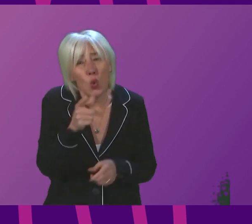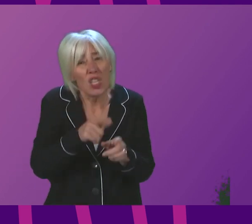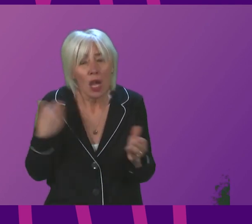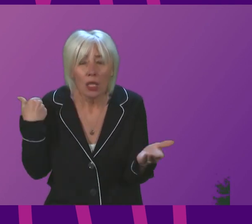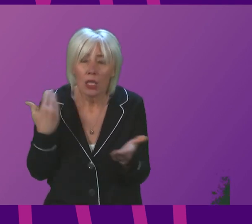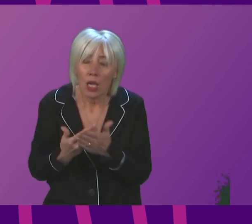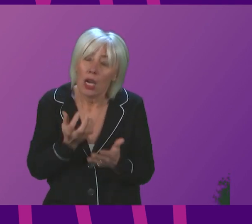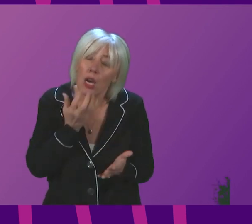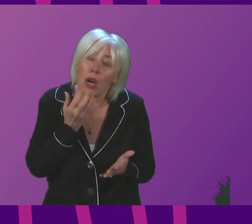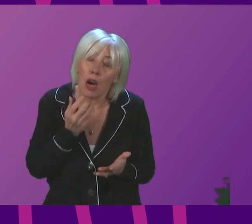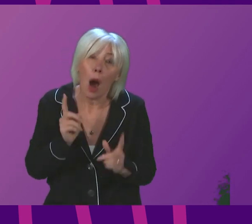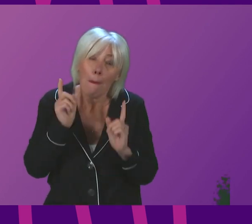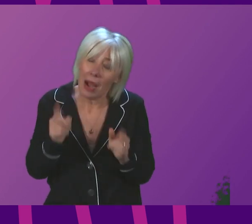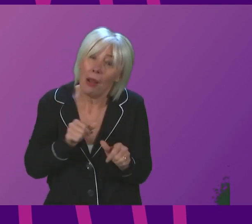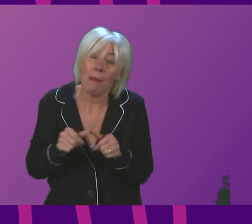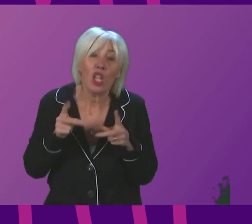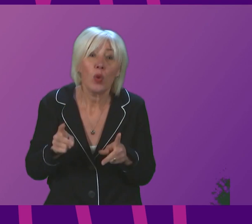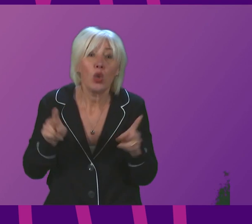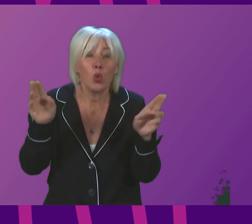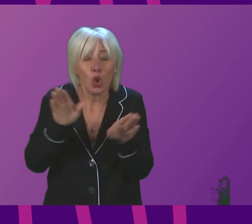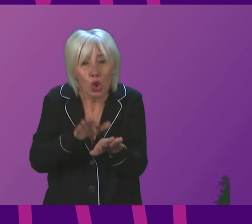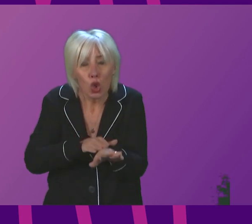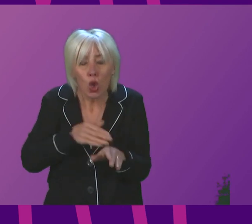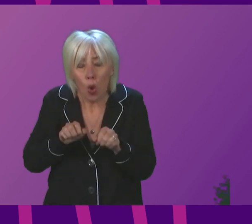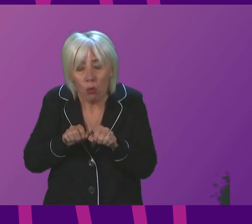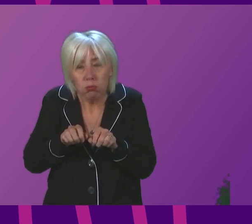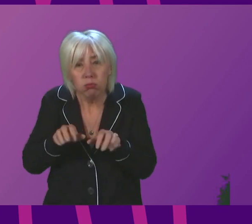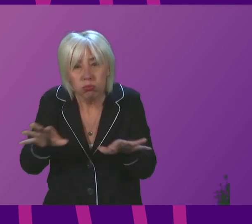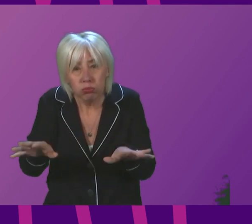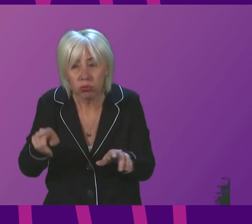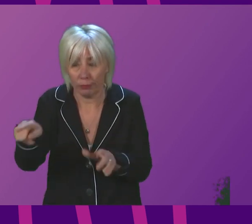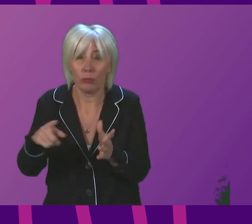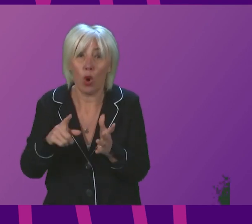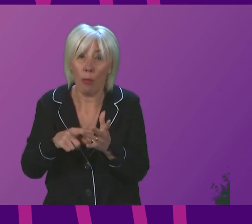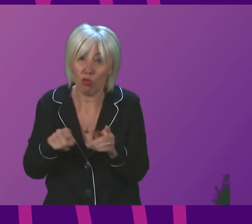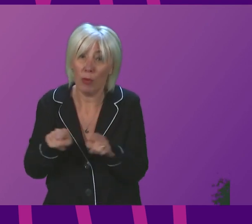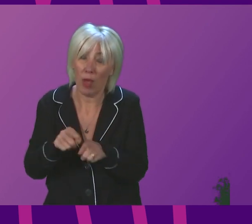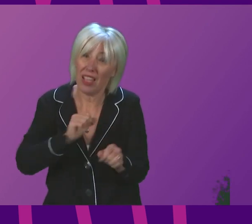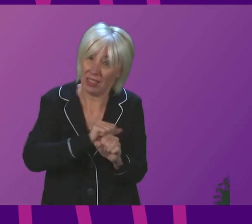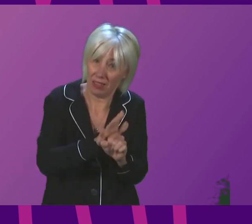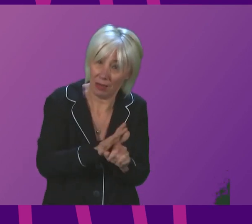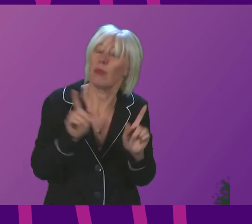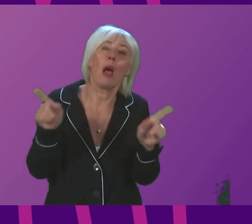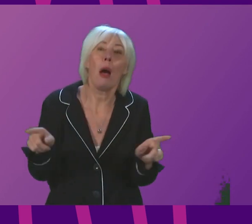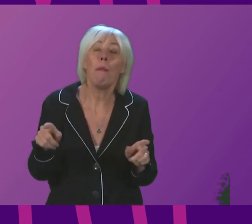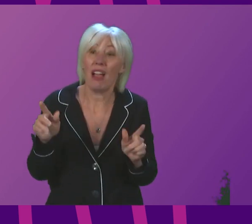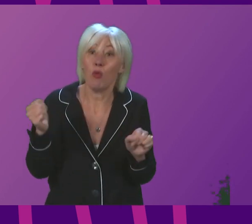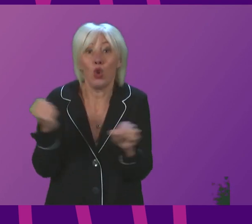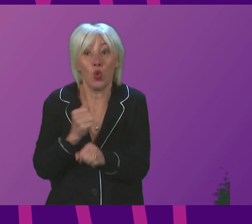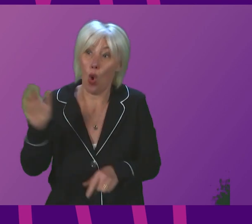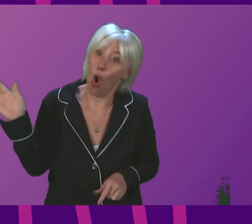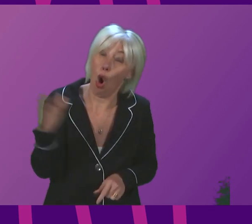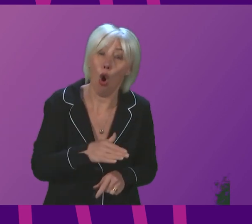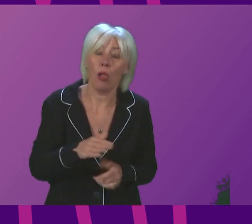But it is the best way of slowing the spread of the virus in general and Omicron in particular. And by doing that, we do give ourselves the best